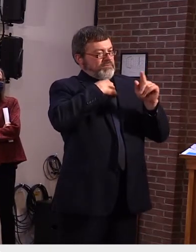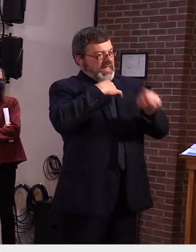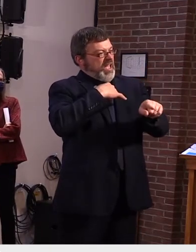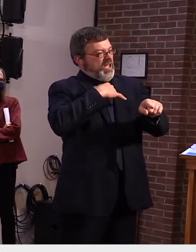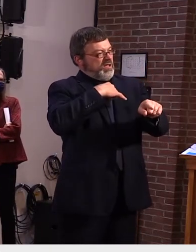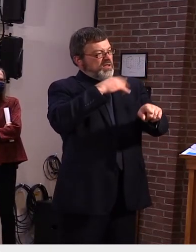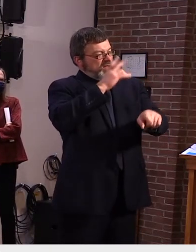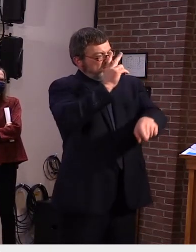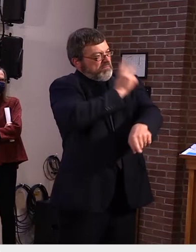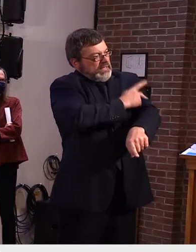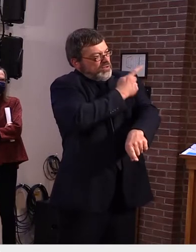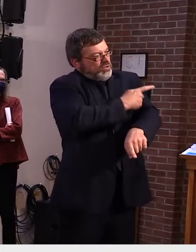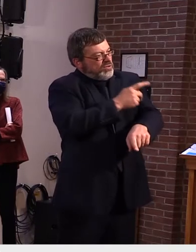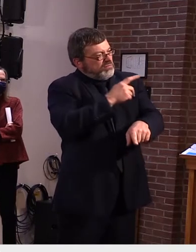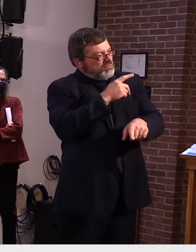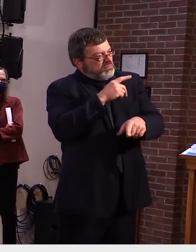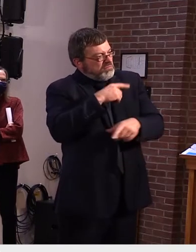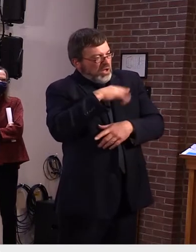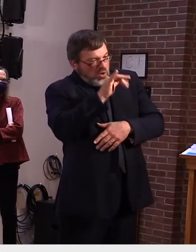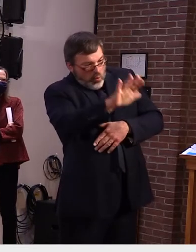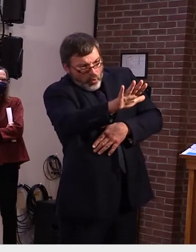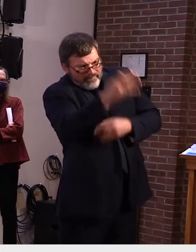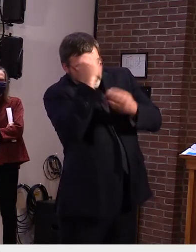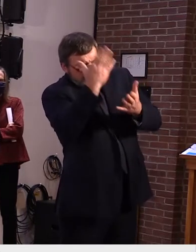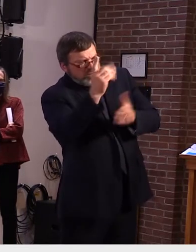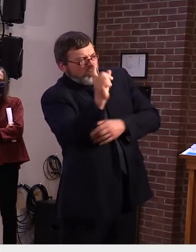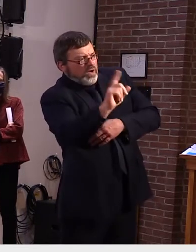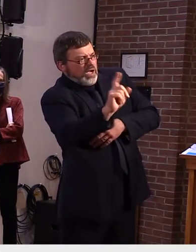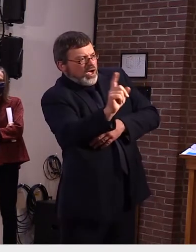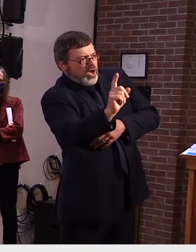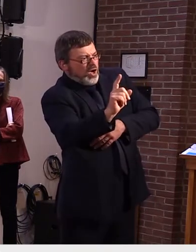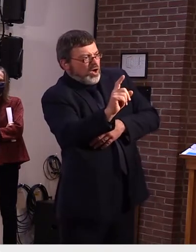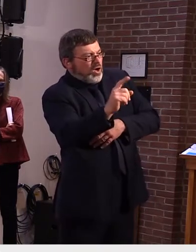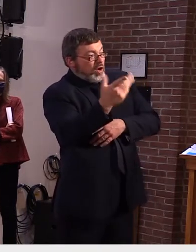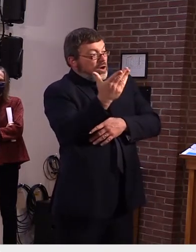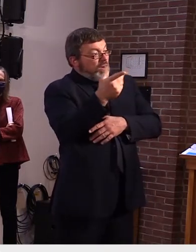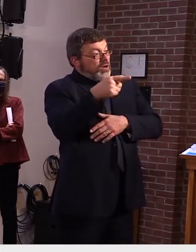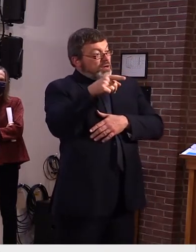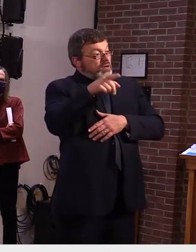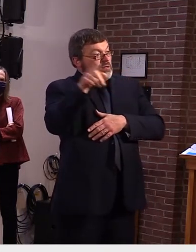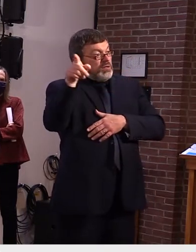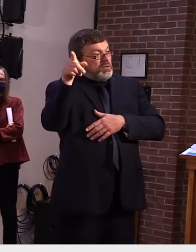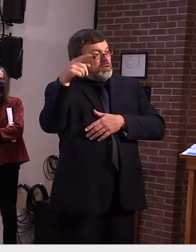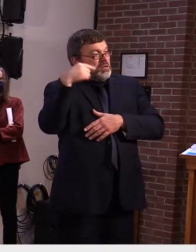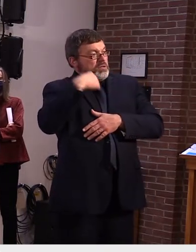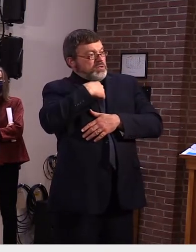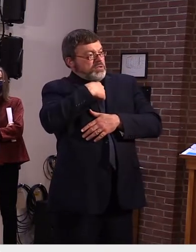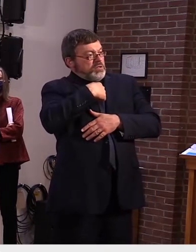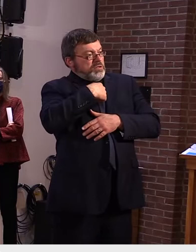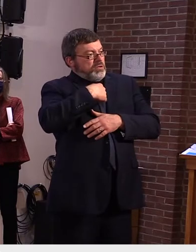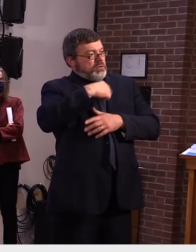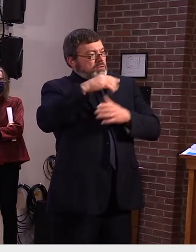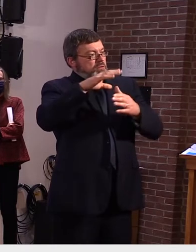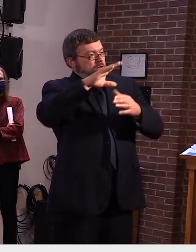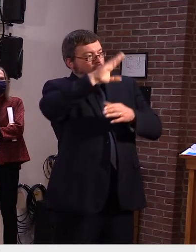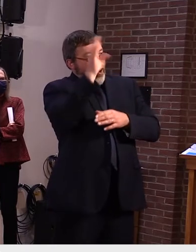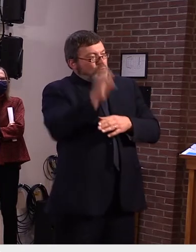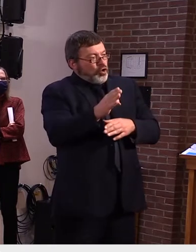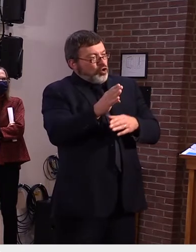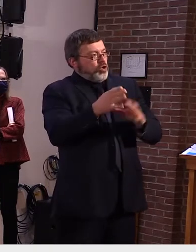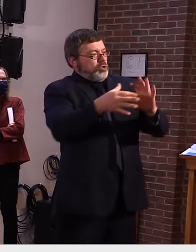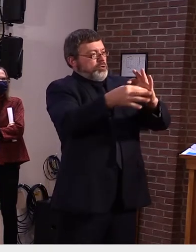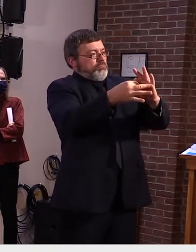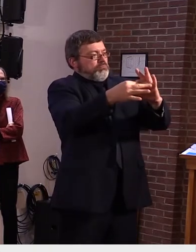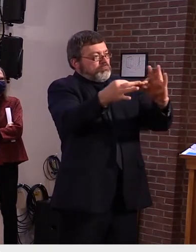information we can take it offline and talk about it but you do not disclose patient information publicly here now if a